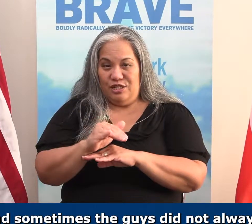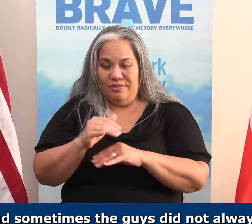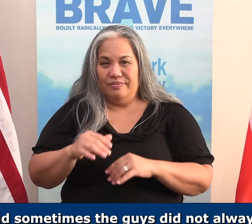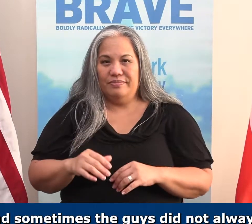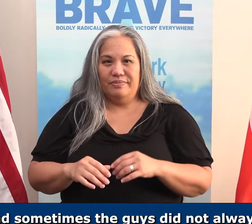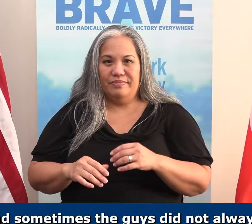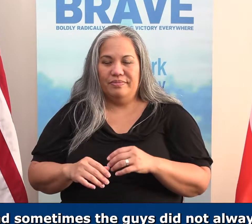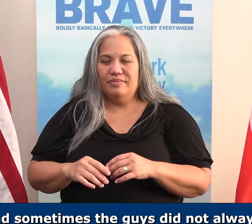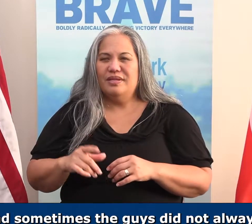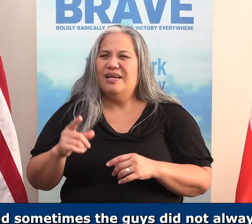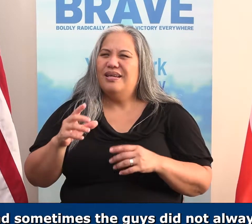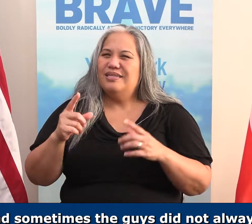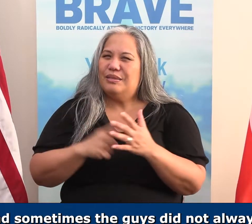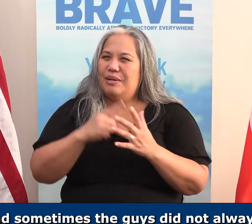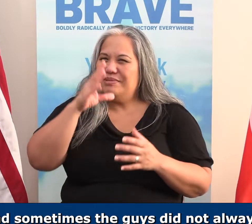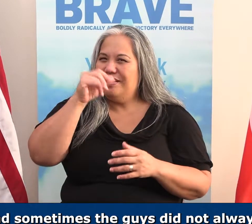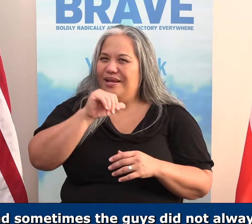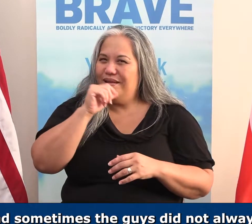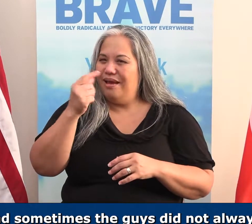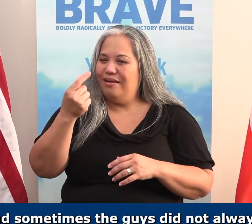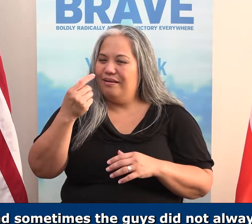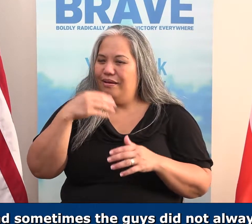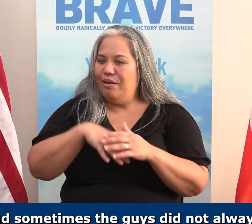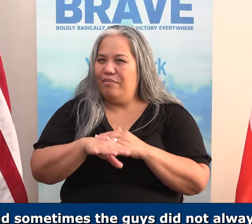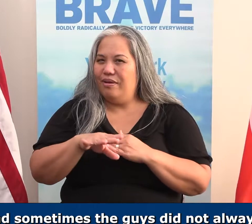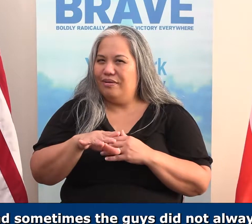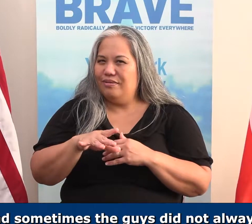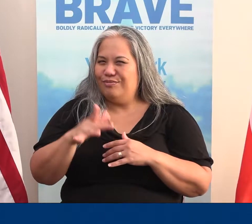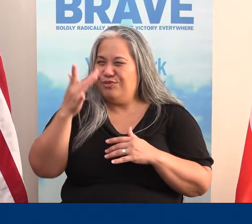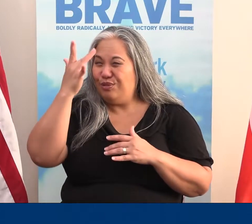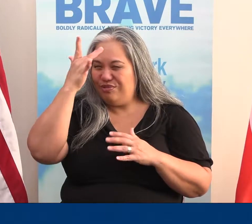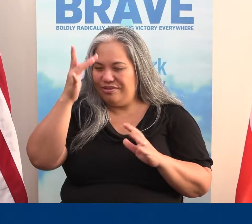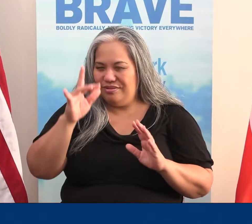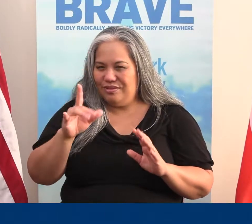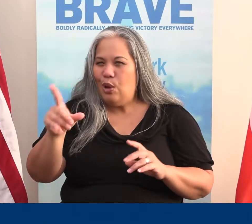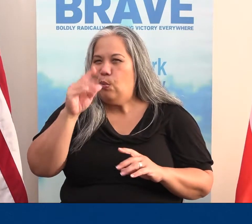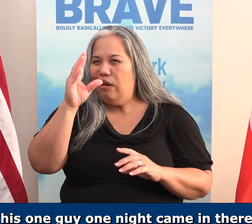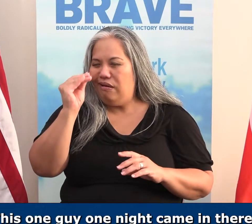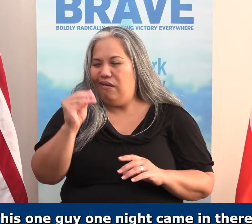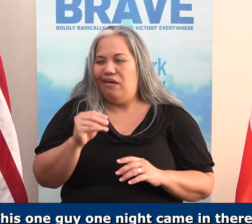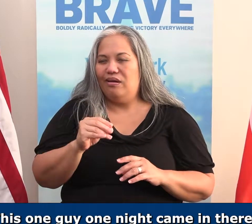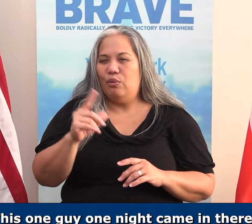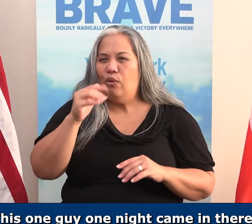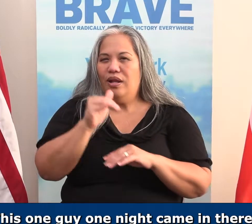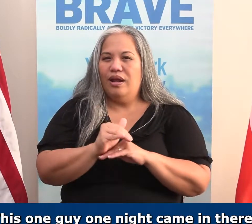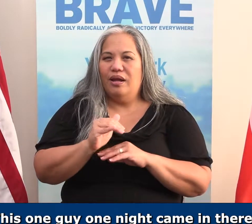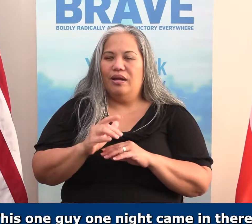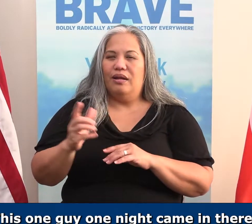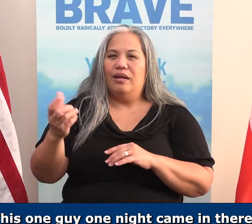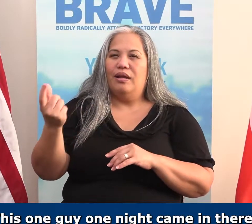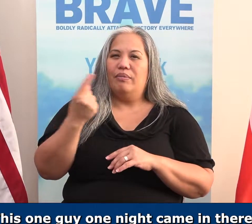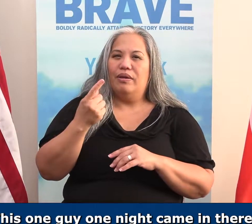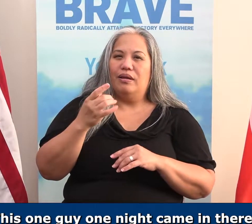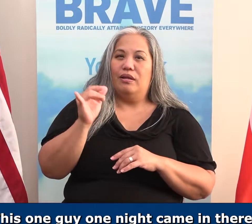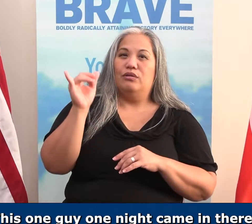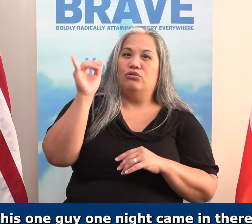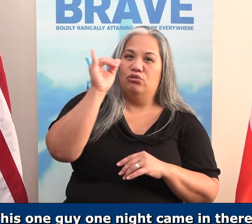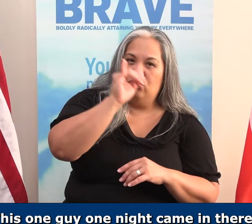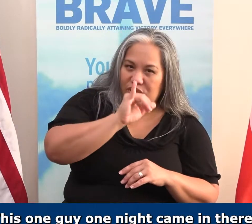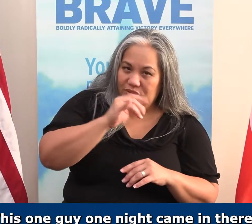And sometimes the guys did not always come in there the sharpest. This one guy, one night, came in there kind of drunk, to